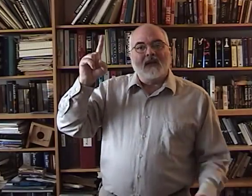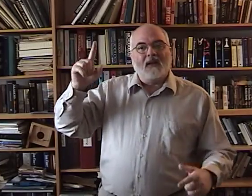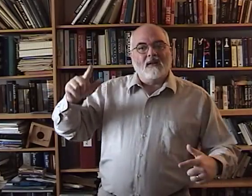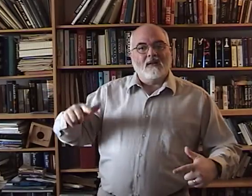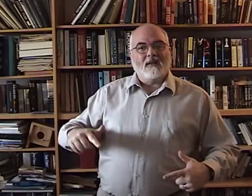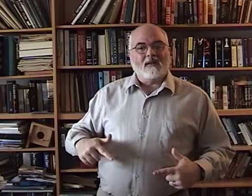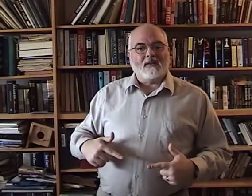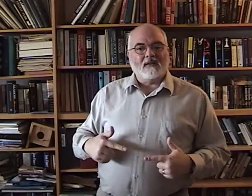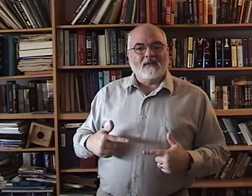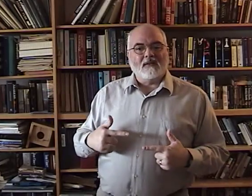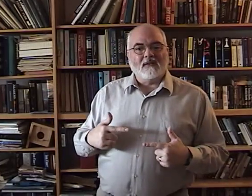lives